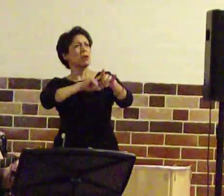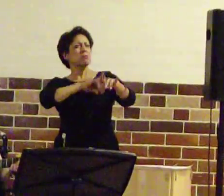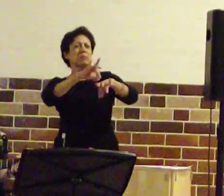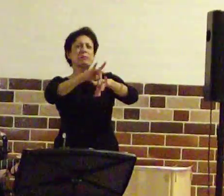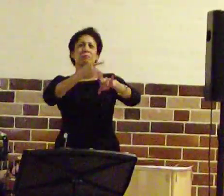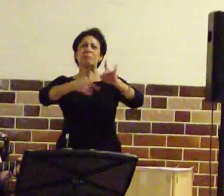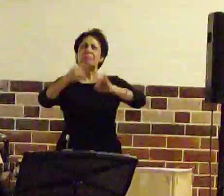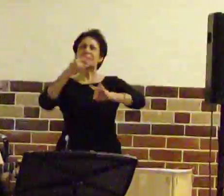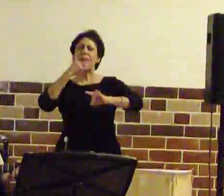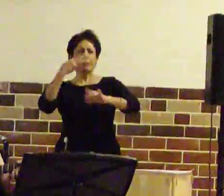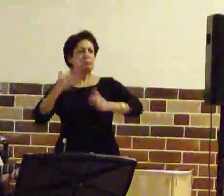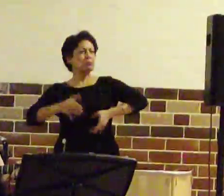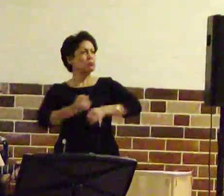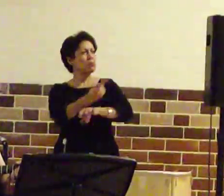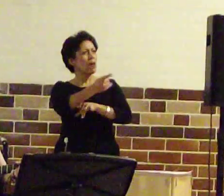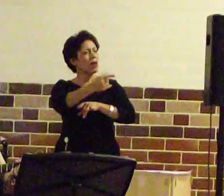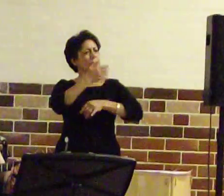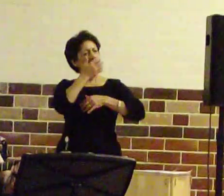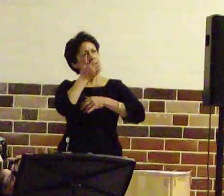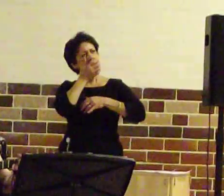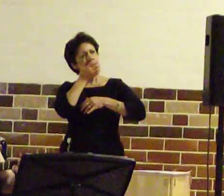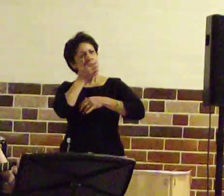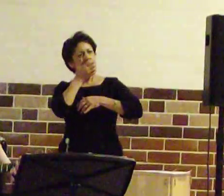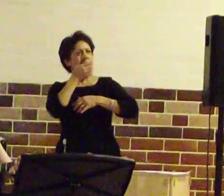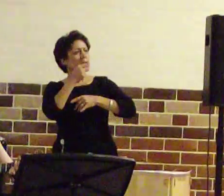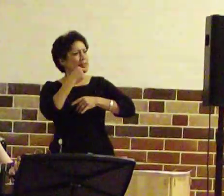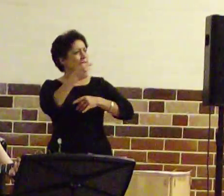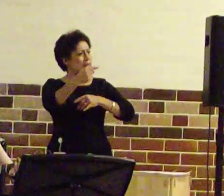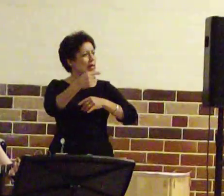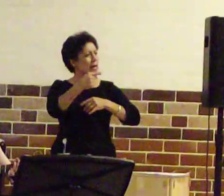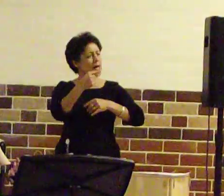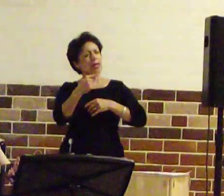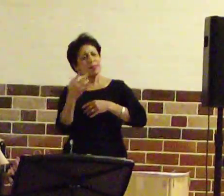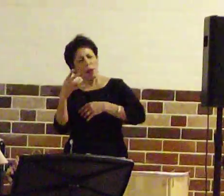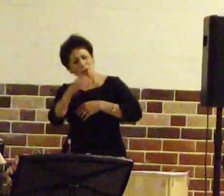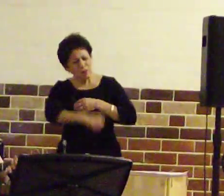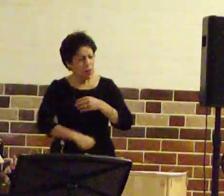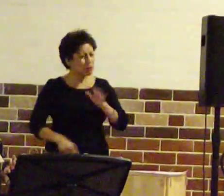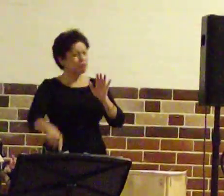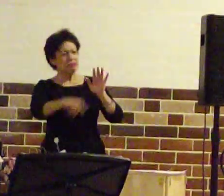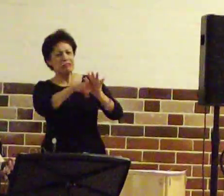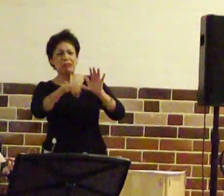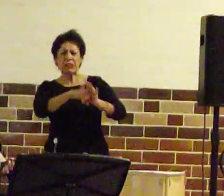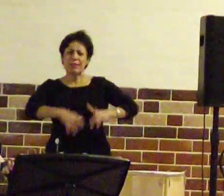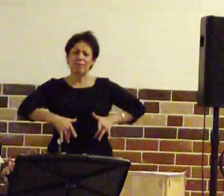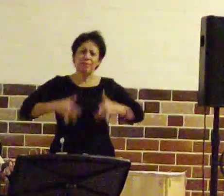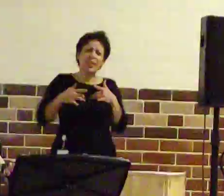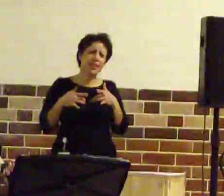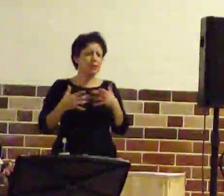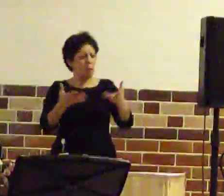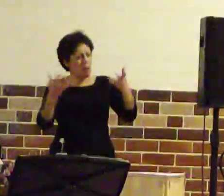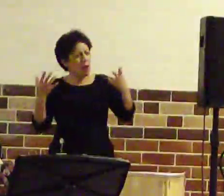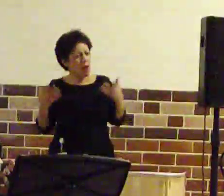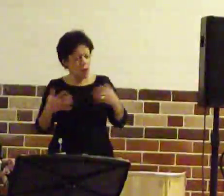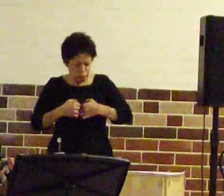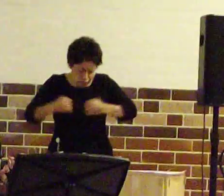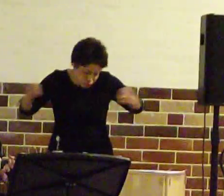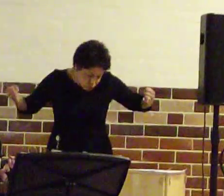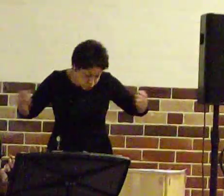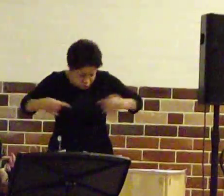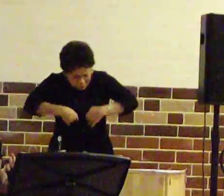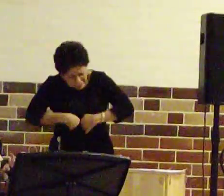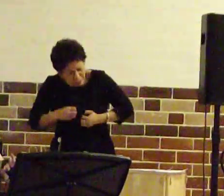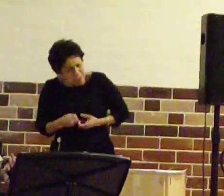said to do. Said overcome your negative feelings. You might find yourself